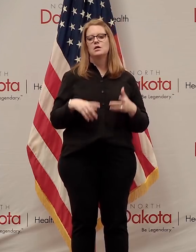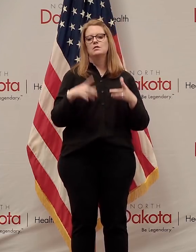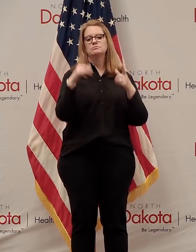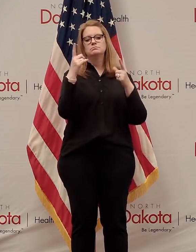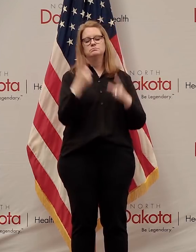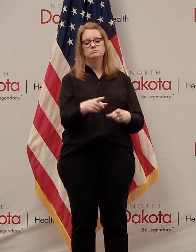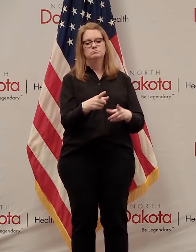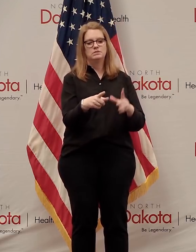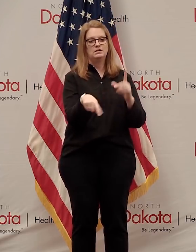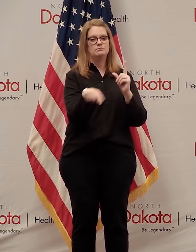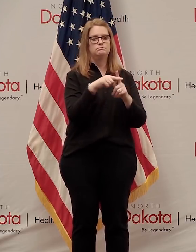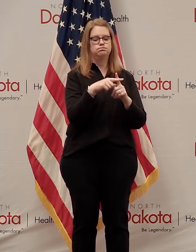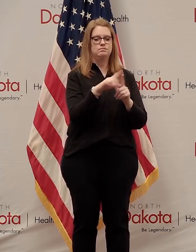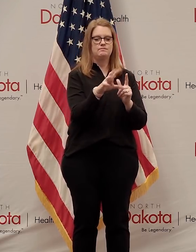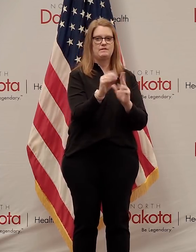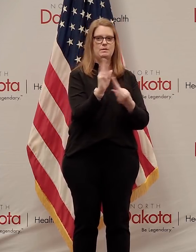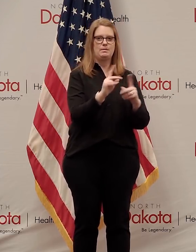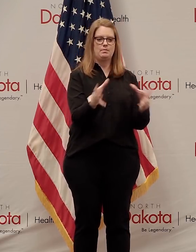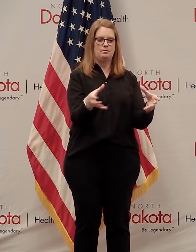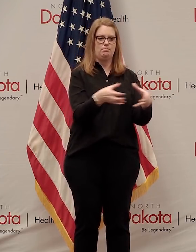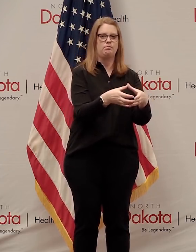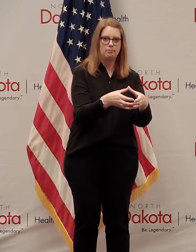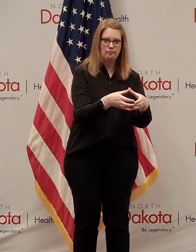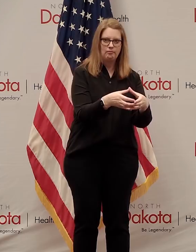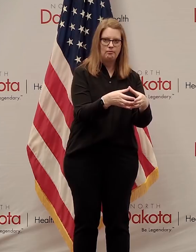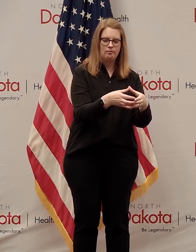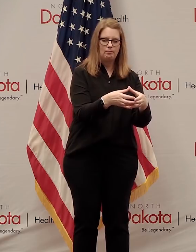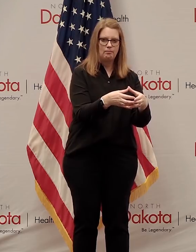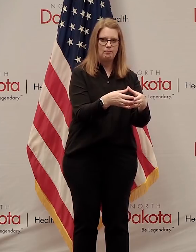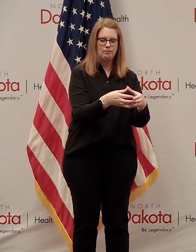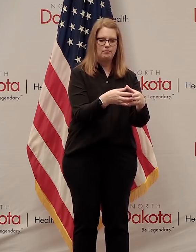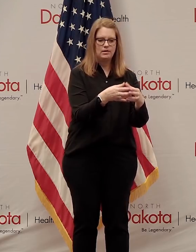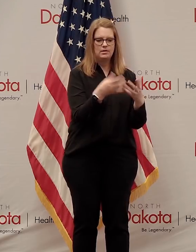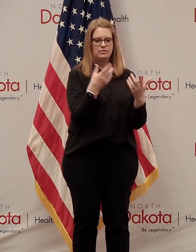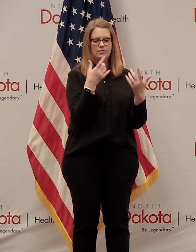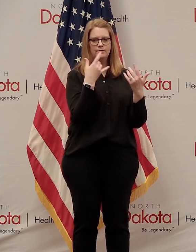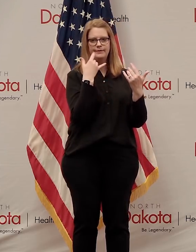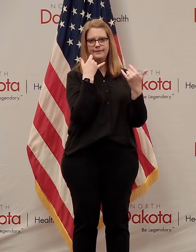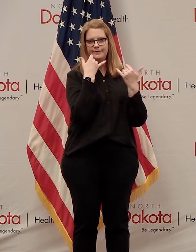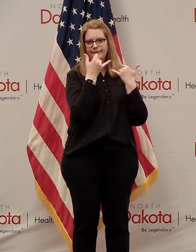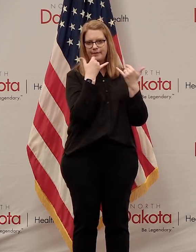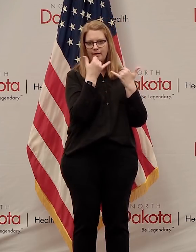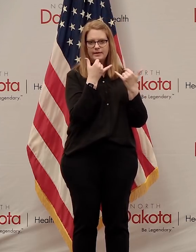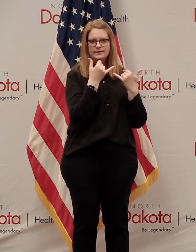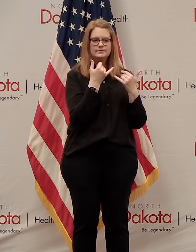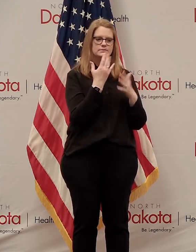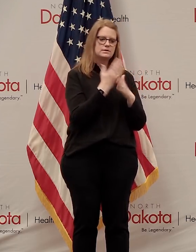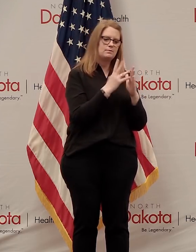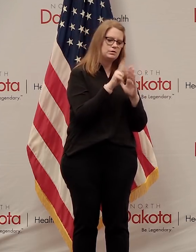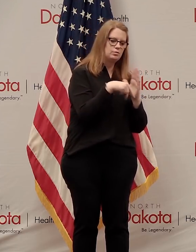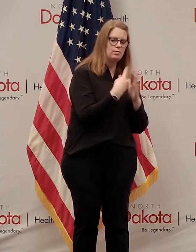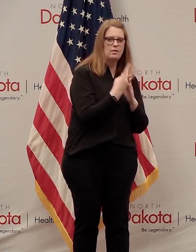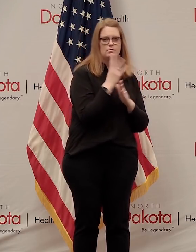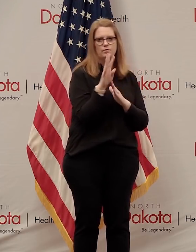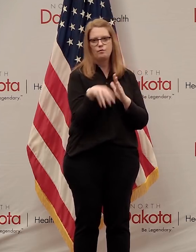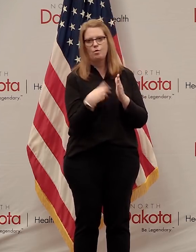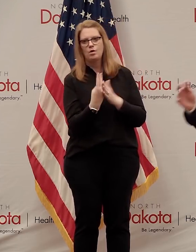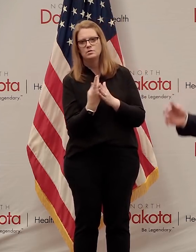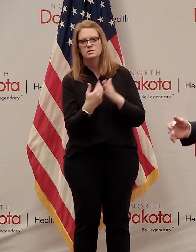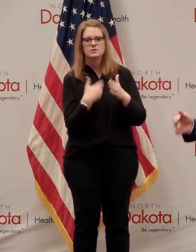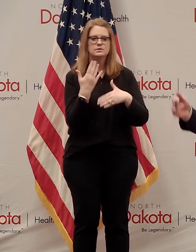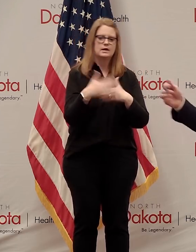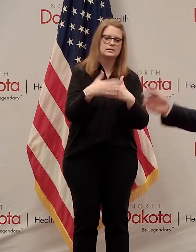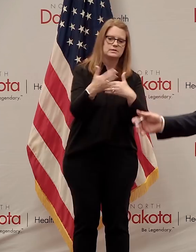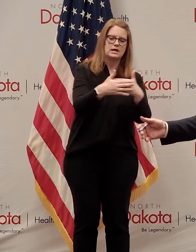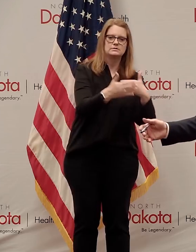at one location as positive, that instead of us calling some in two hours and some in four hours and some the next